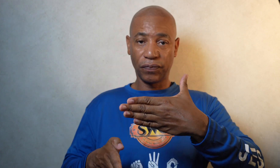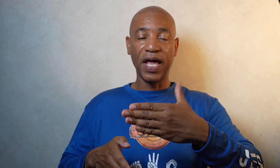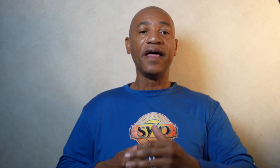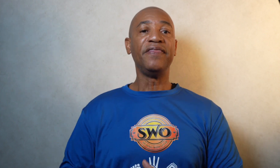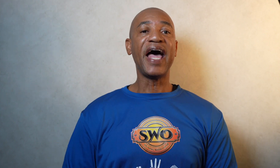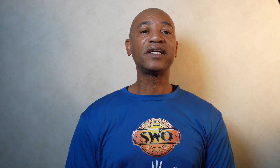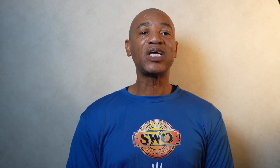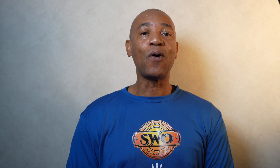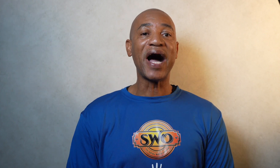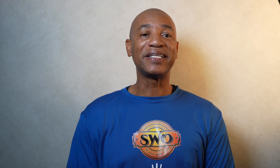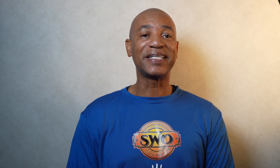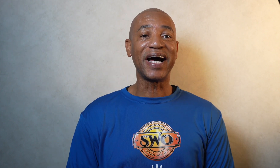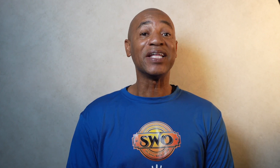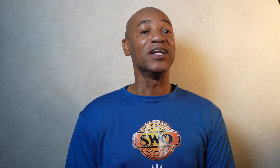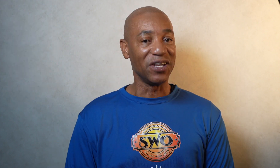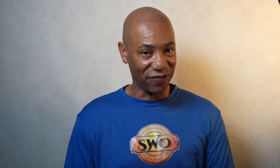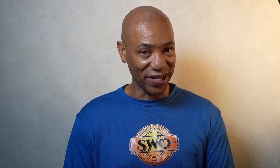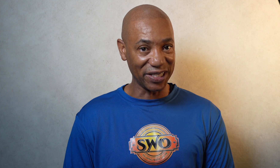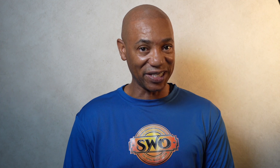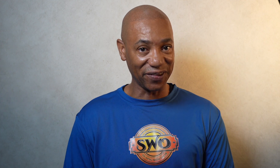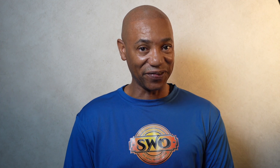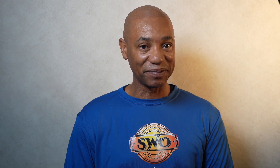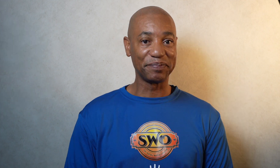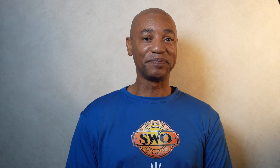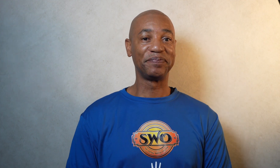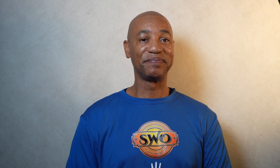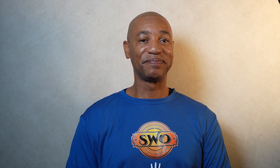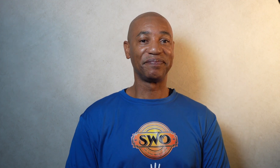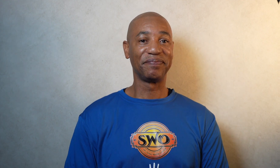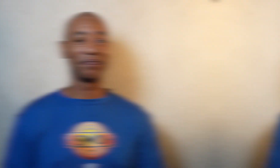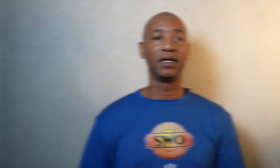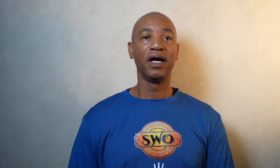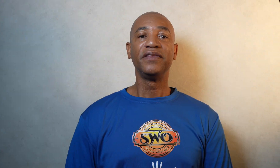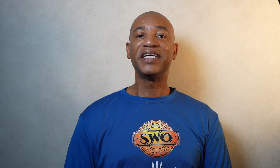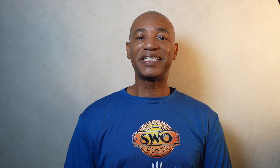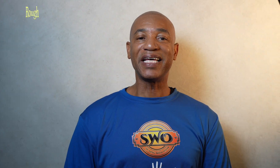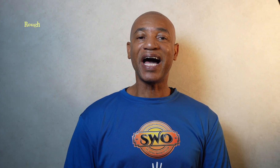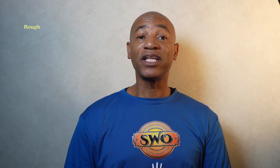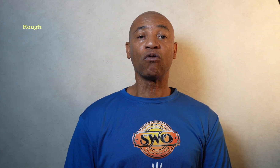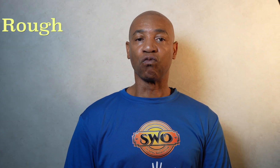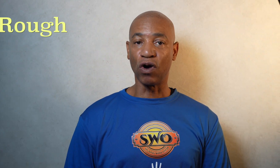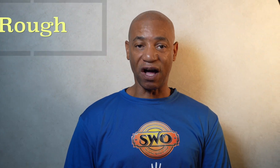That is how I sign definitive. The sign rough.